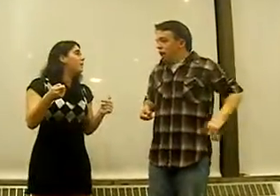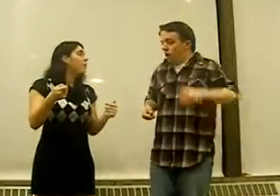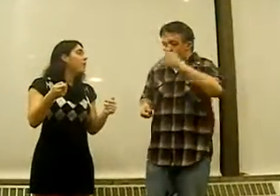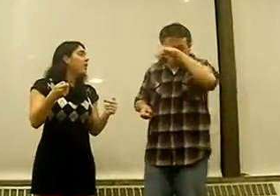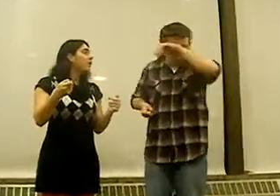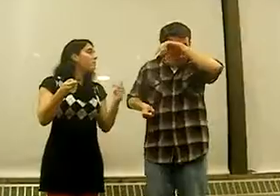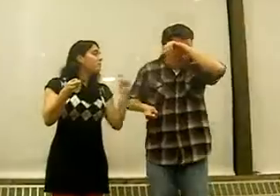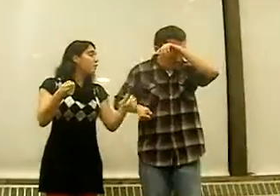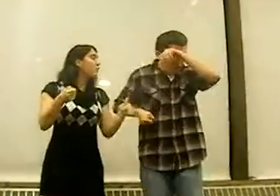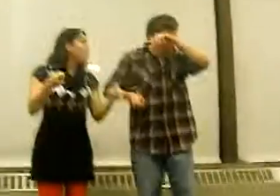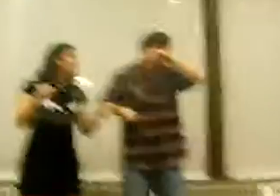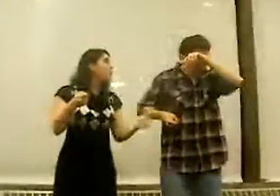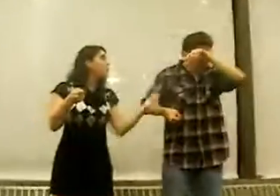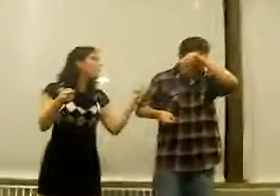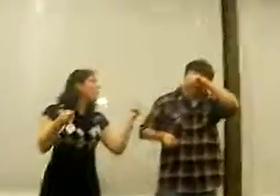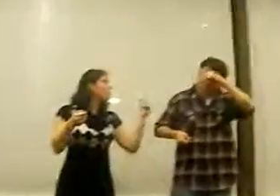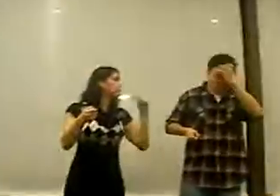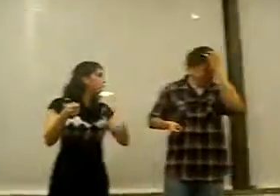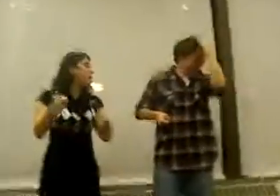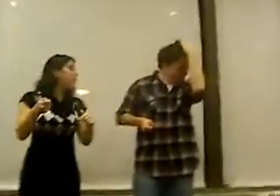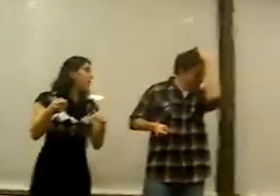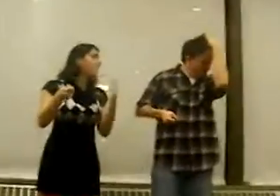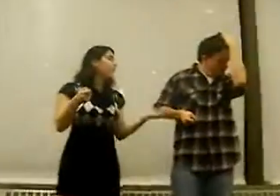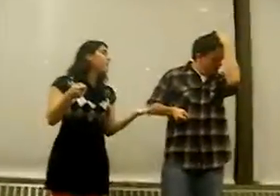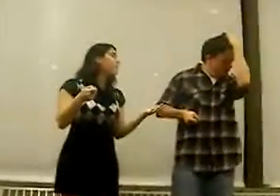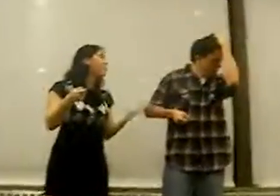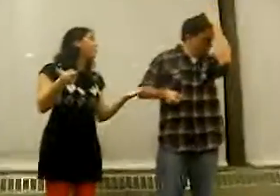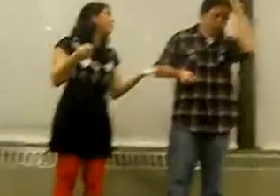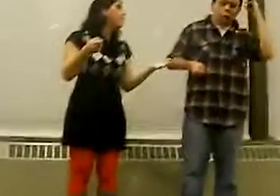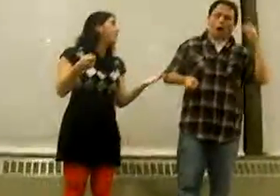Did he want the Nerf gun or did he want the football? Because I can't remember which Nerf it was.